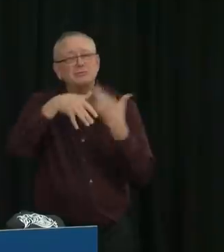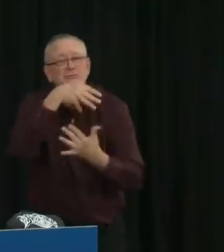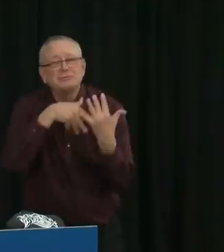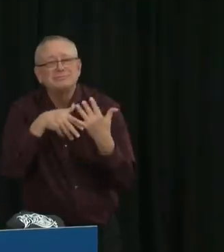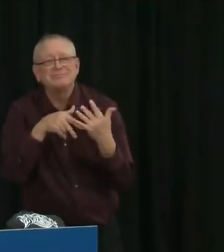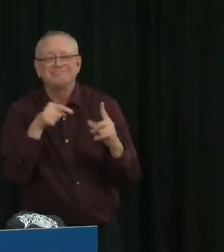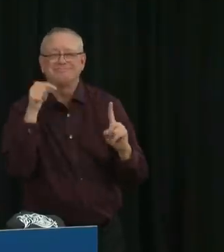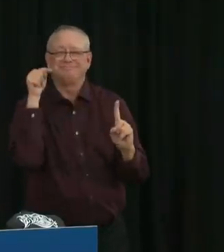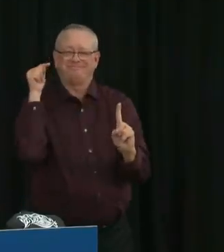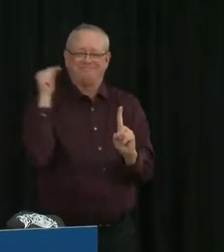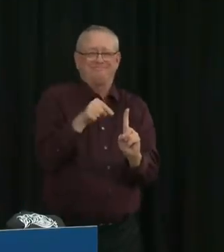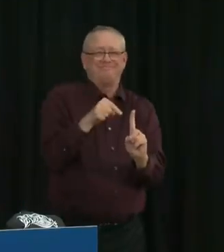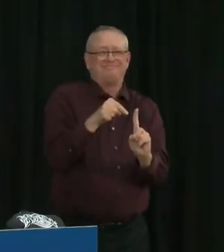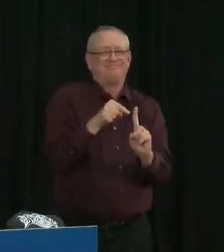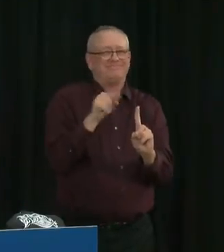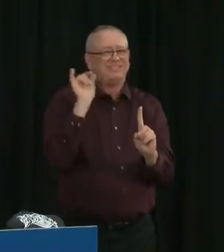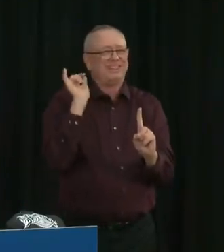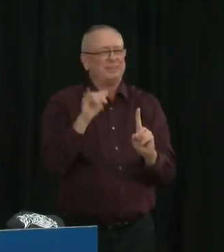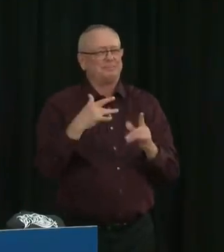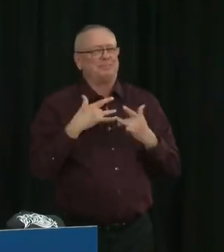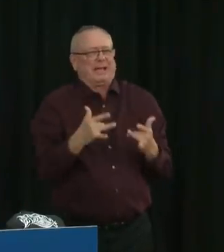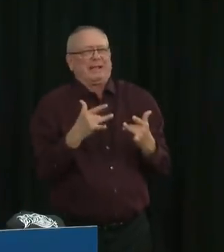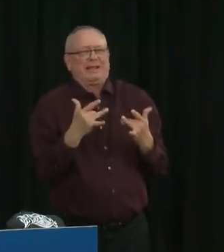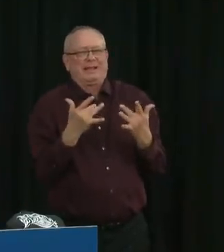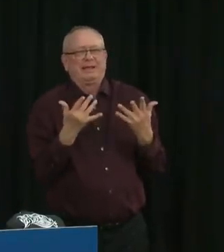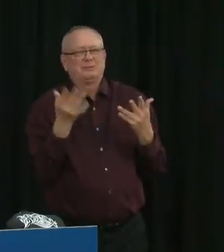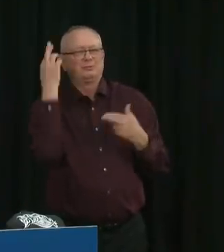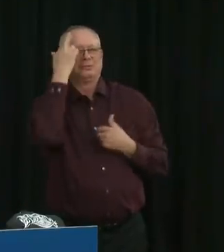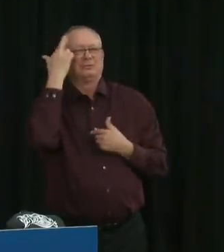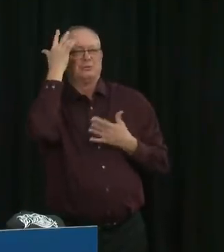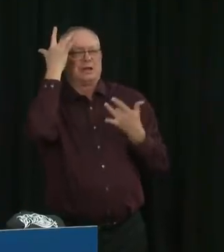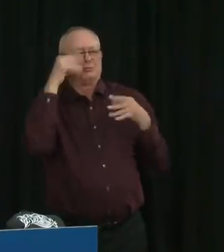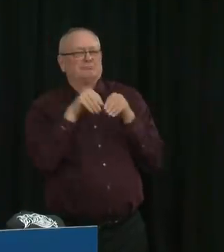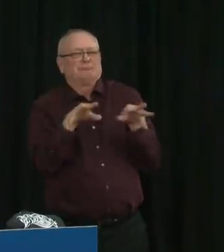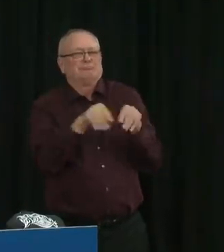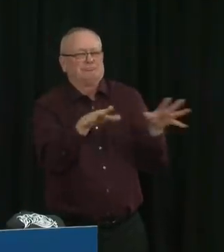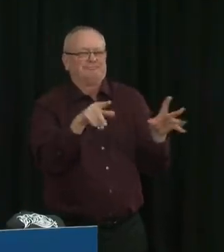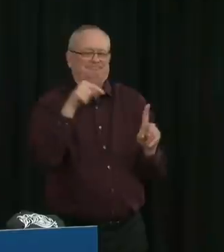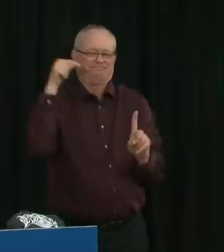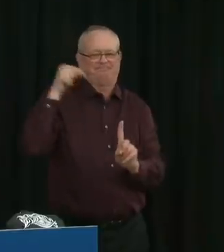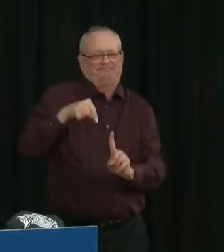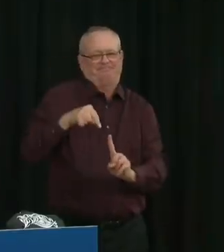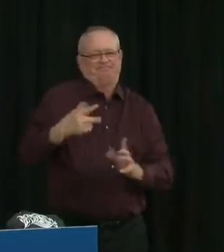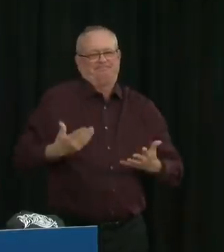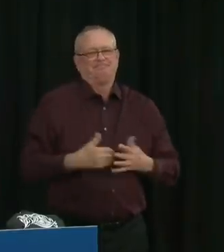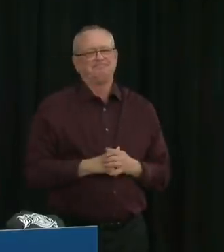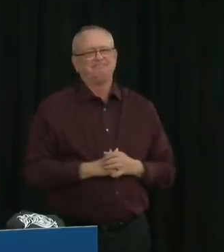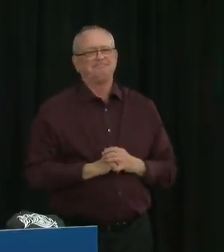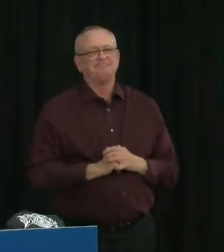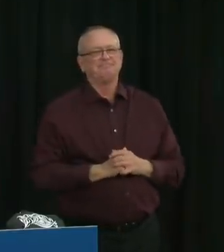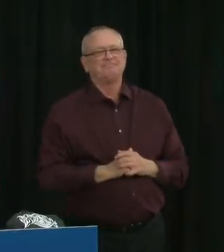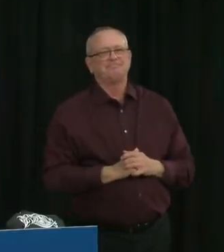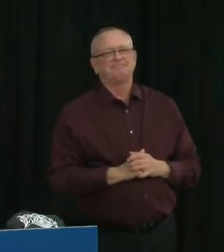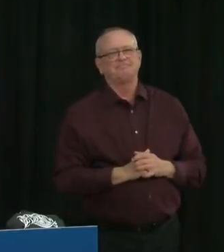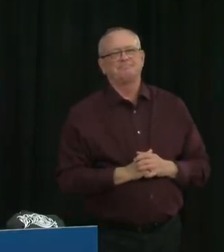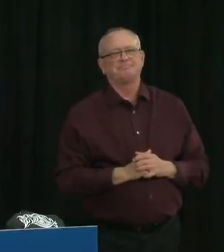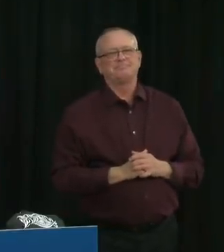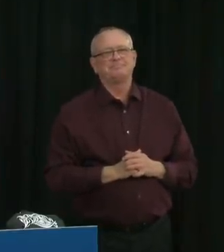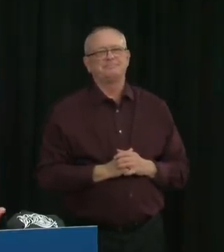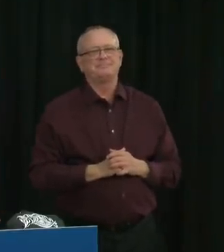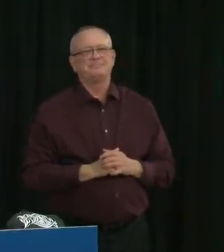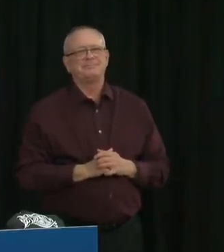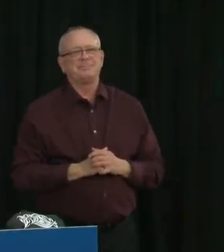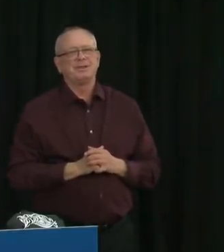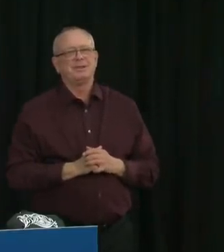factor for large spread events and also making sure that we consider that local